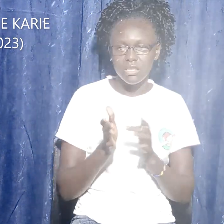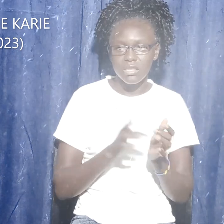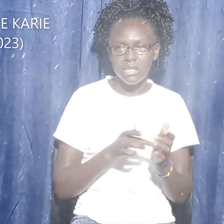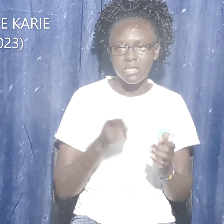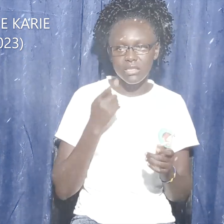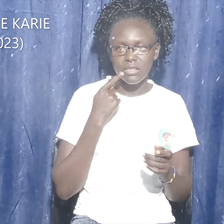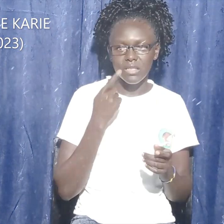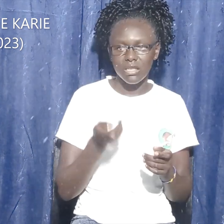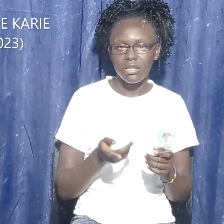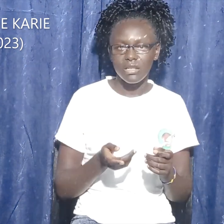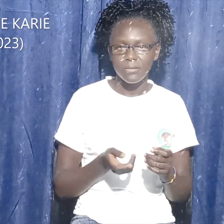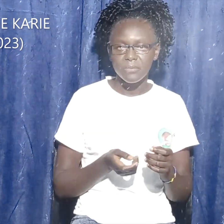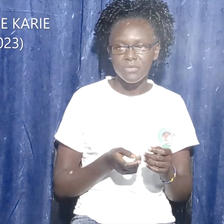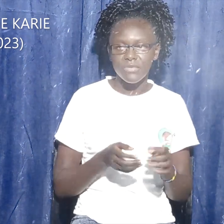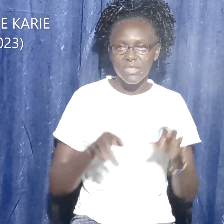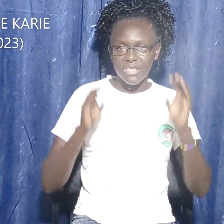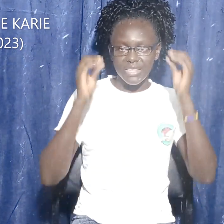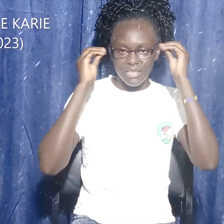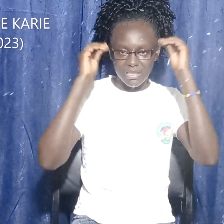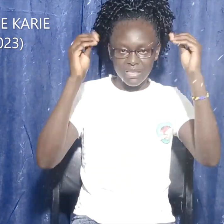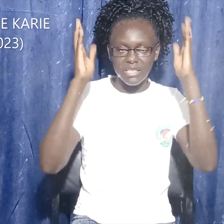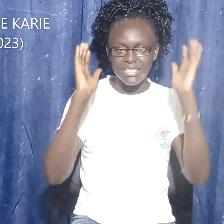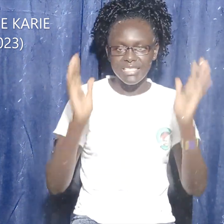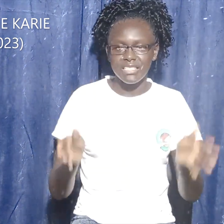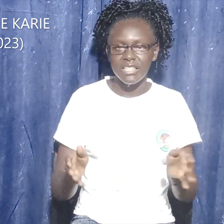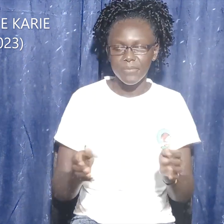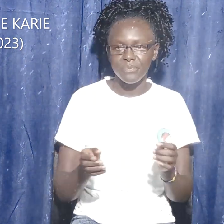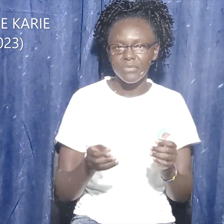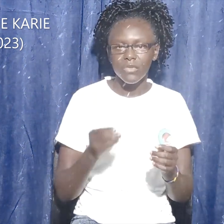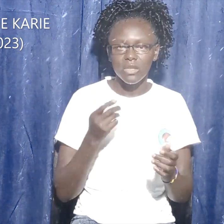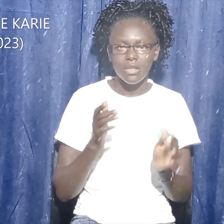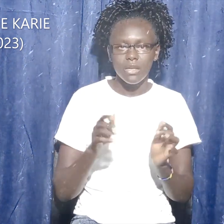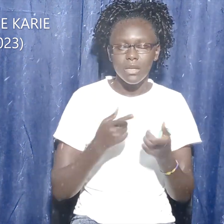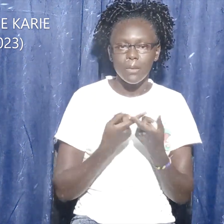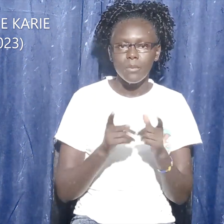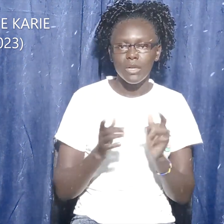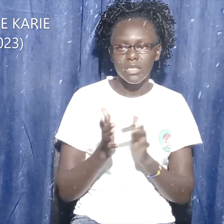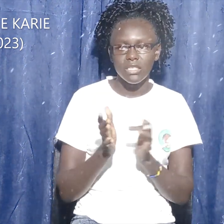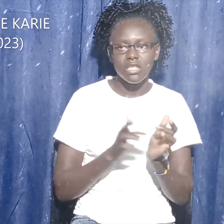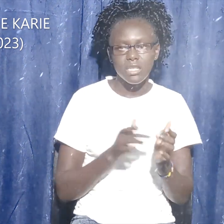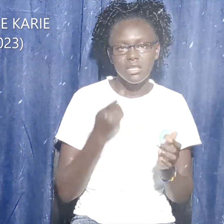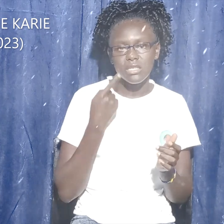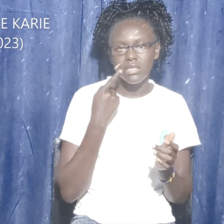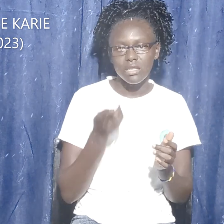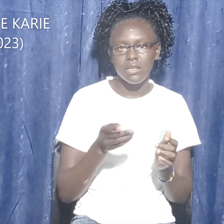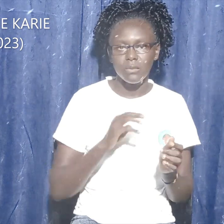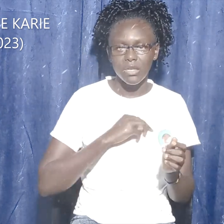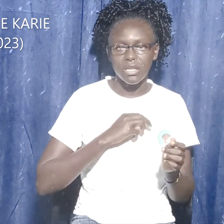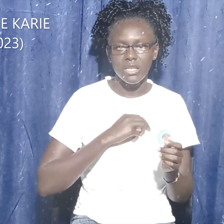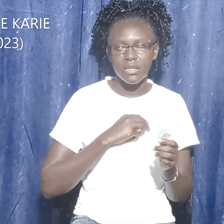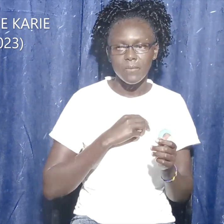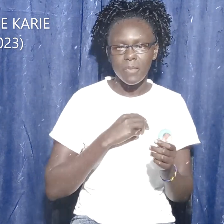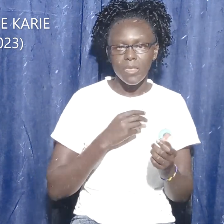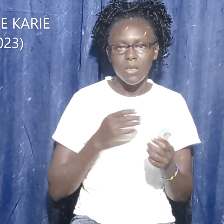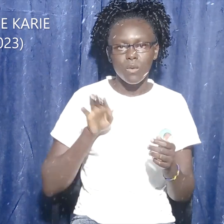Jesus said to her, Jesus not hurt me, for I have not yet ascended to the Father,